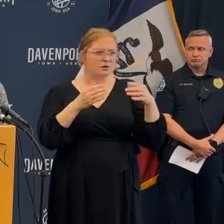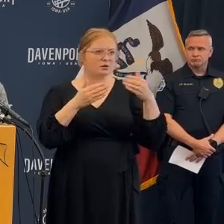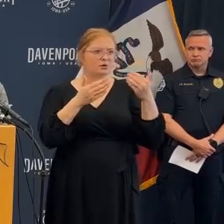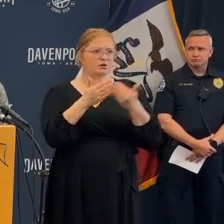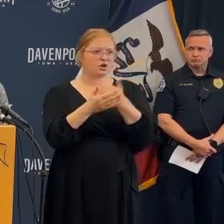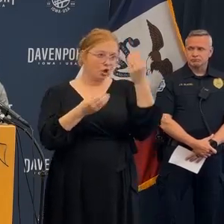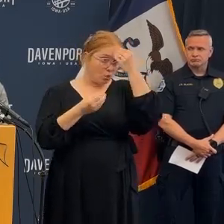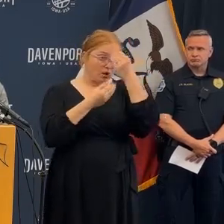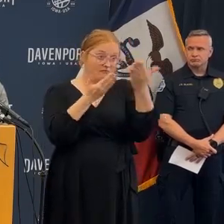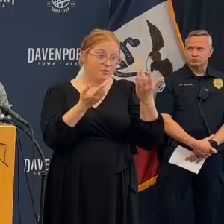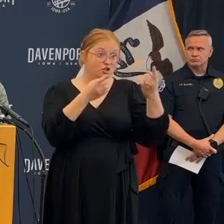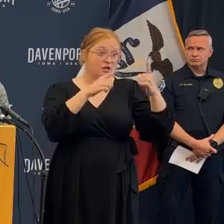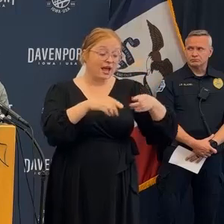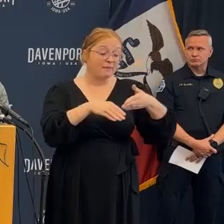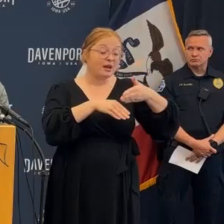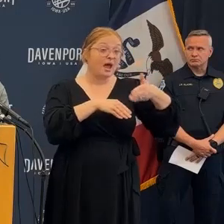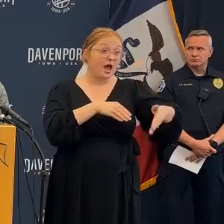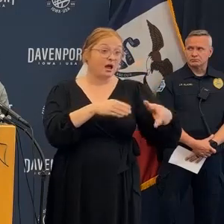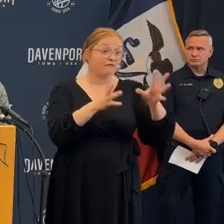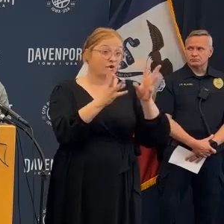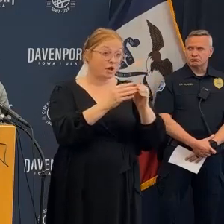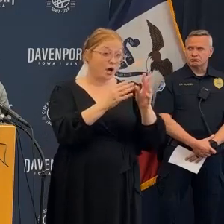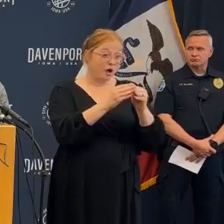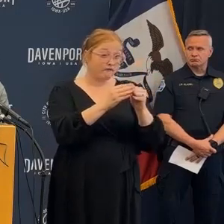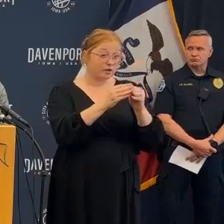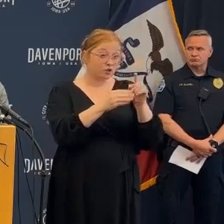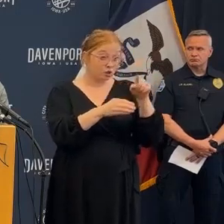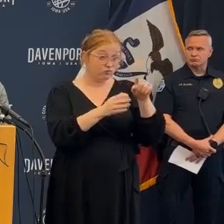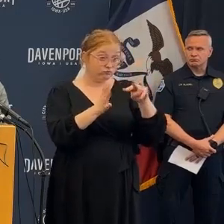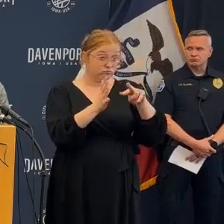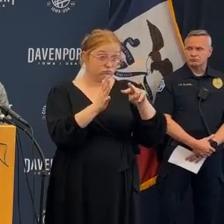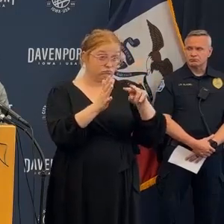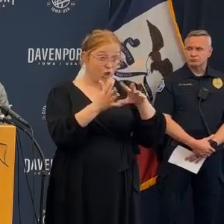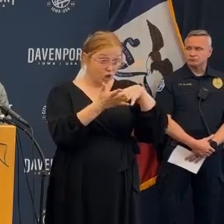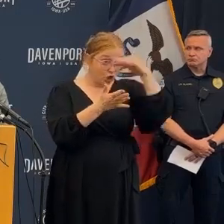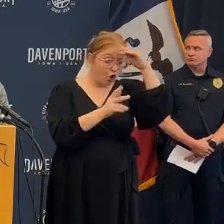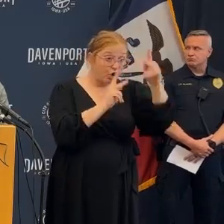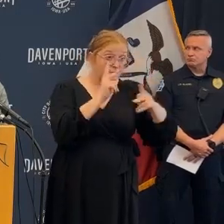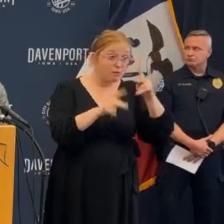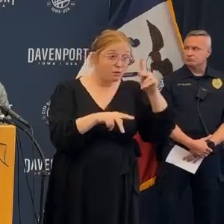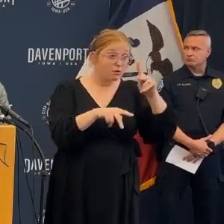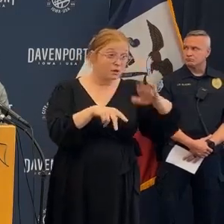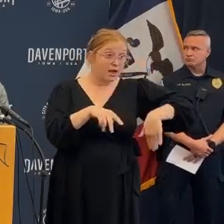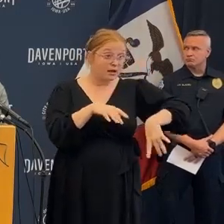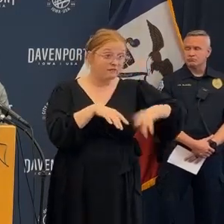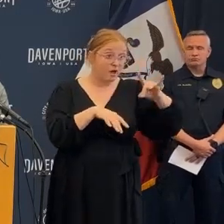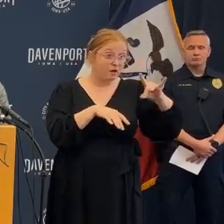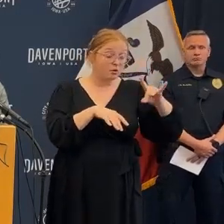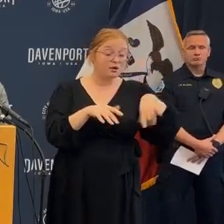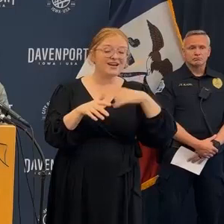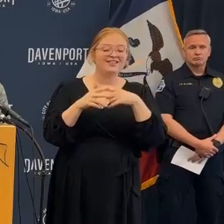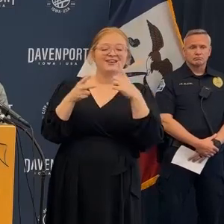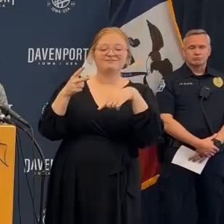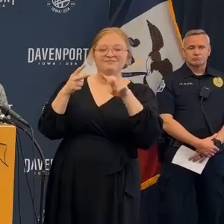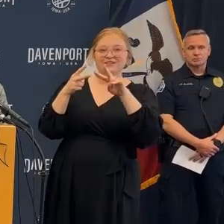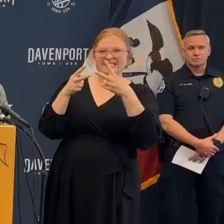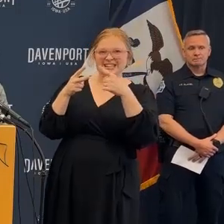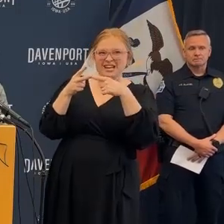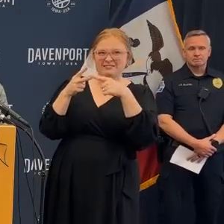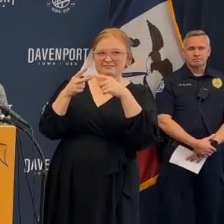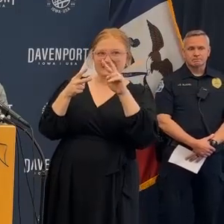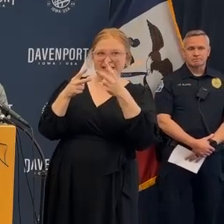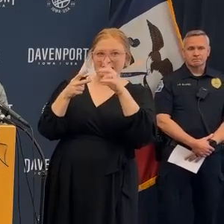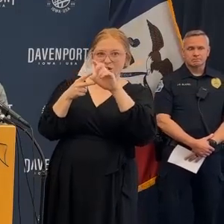you sent the press release and at that payment that there are people unaccounted for twofold question here so was there new information